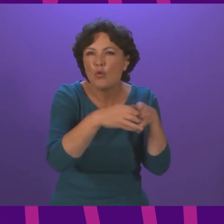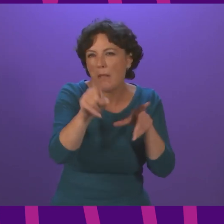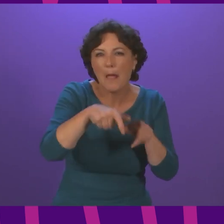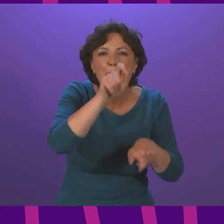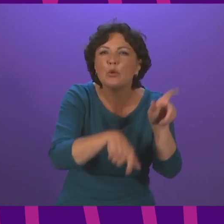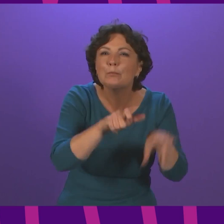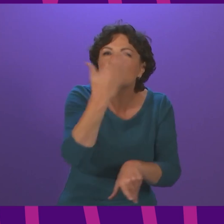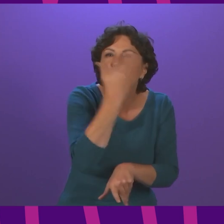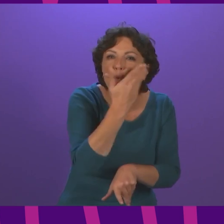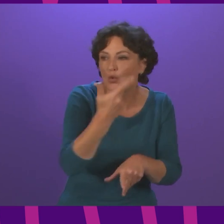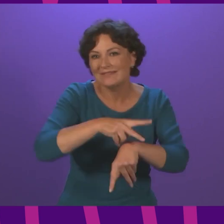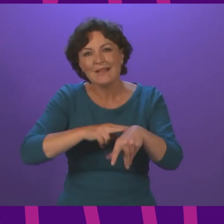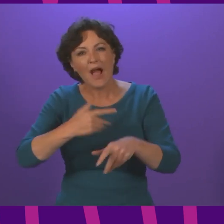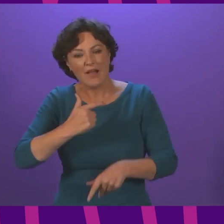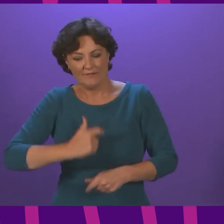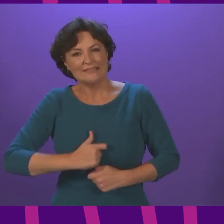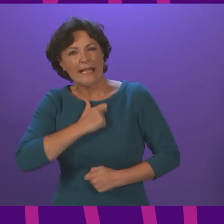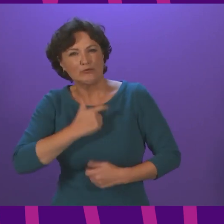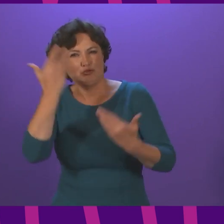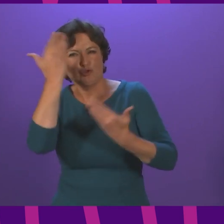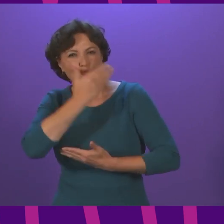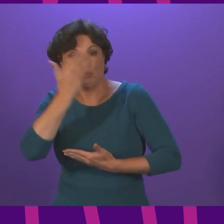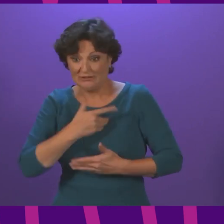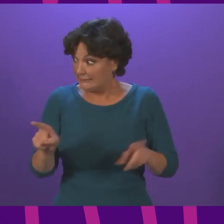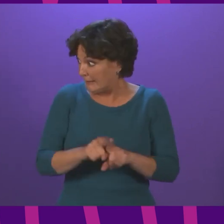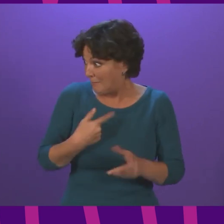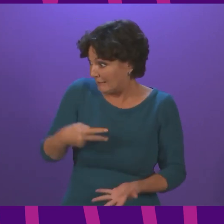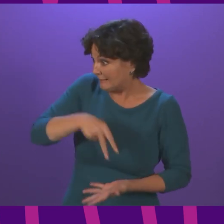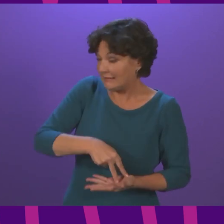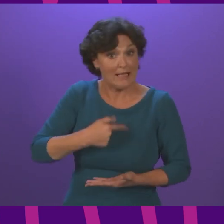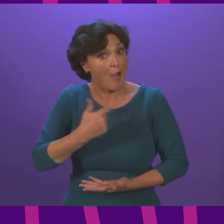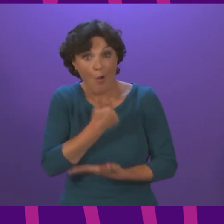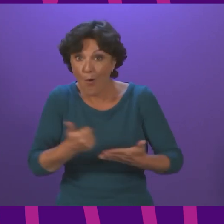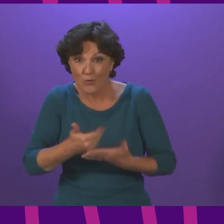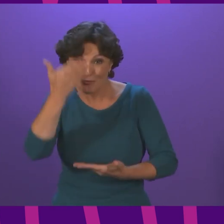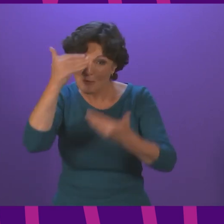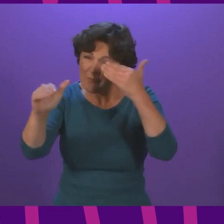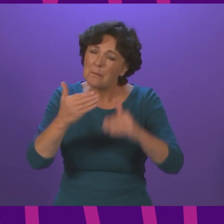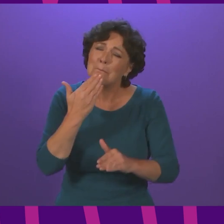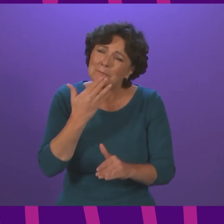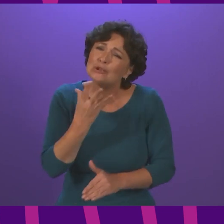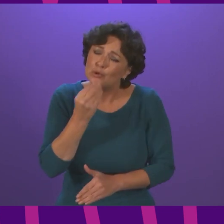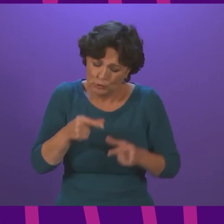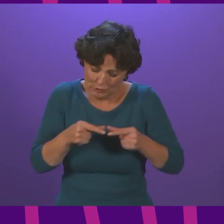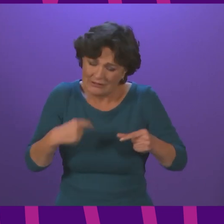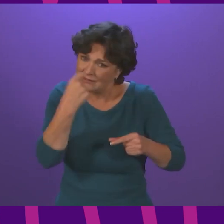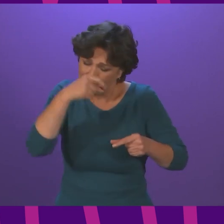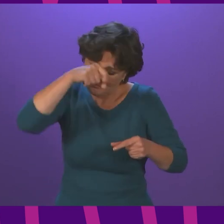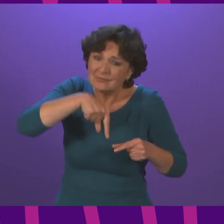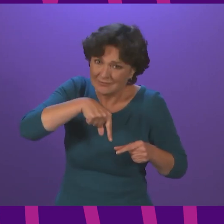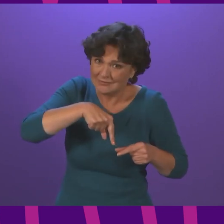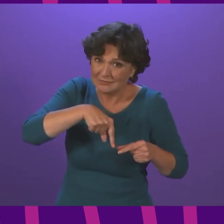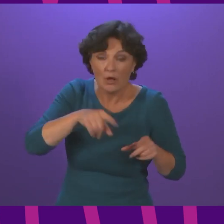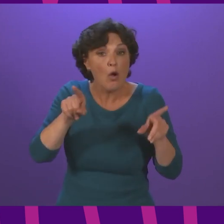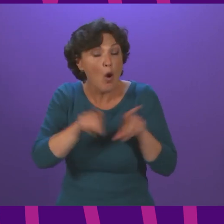staff in secondary schools for example Every time I stand here I remind people about the importance of using lateral flow devices the importance